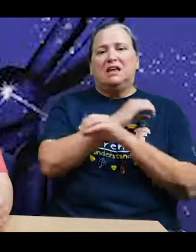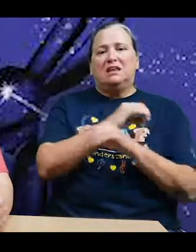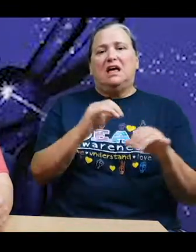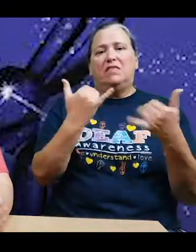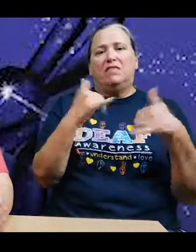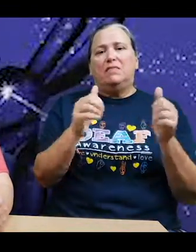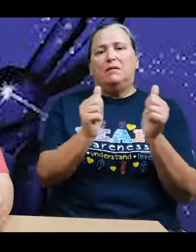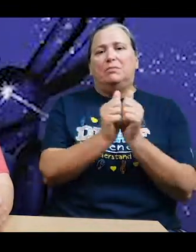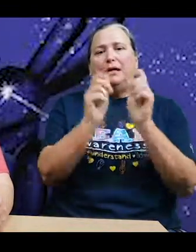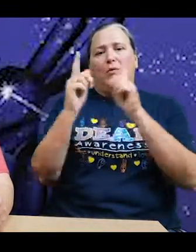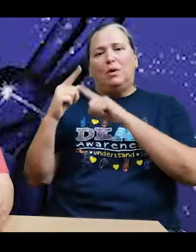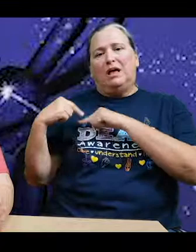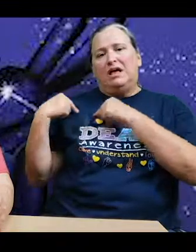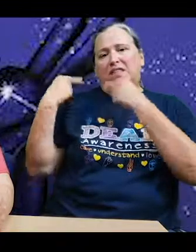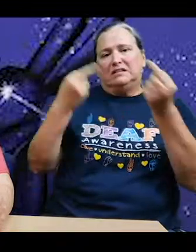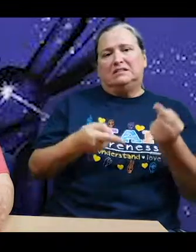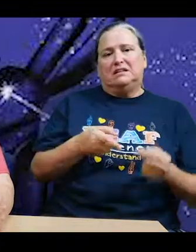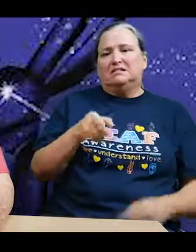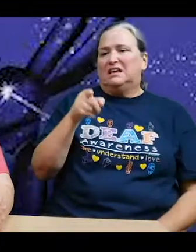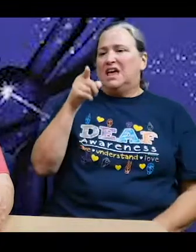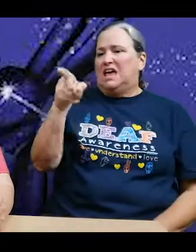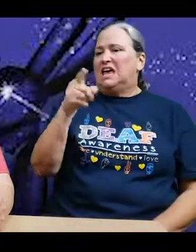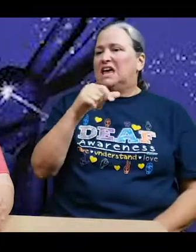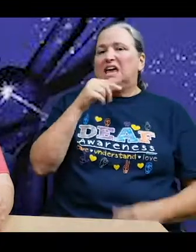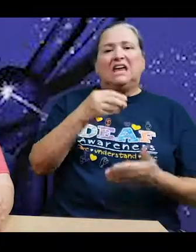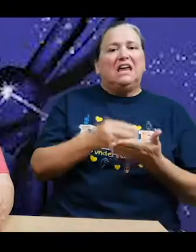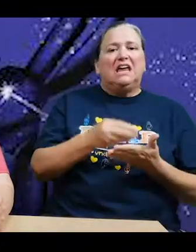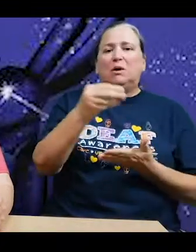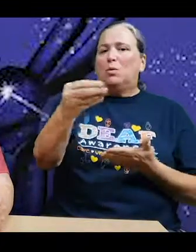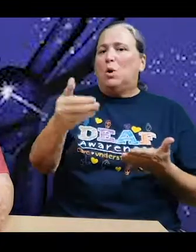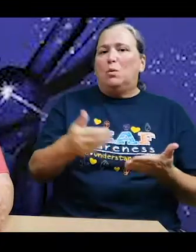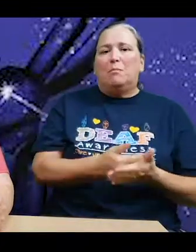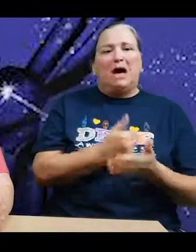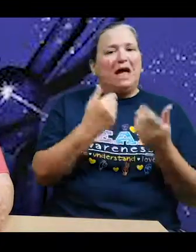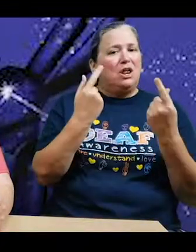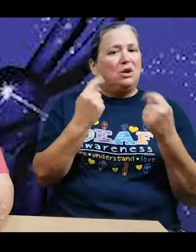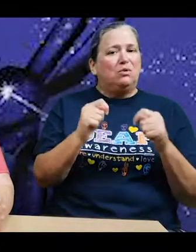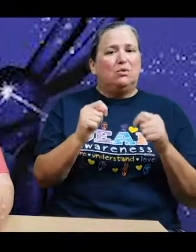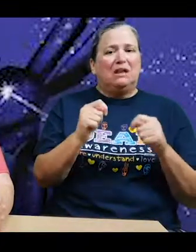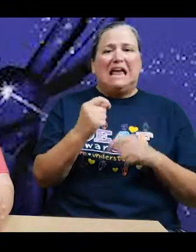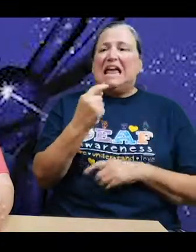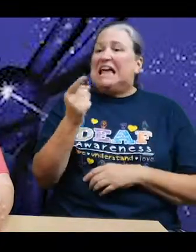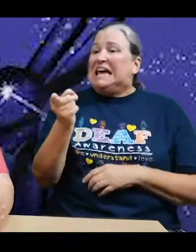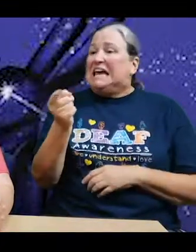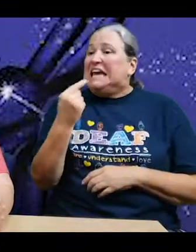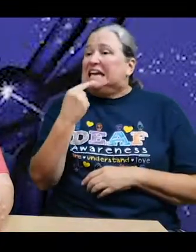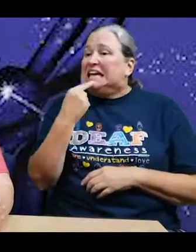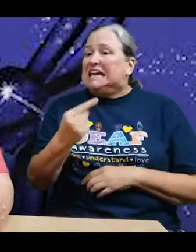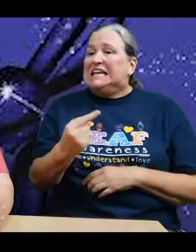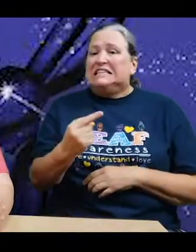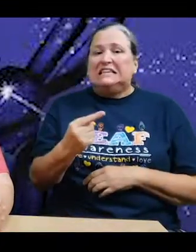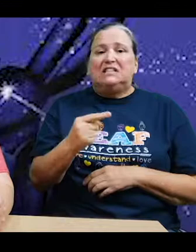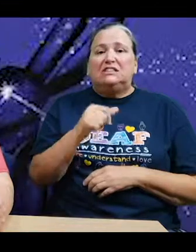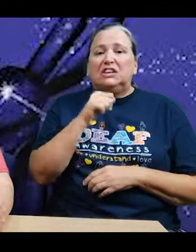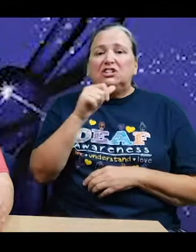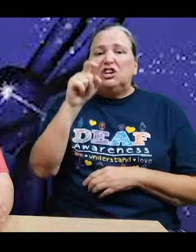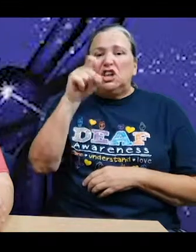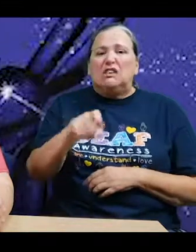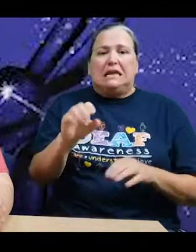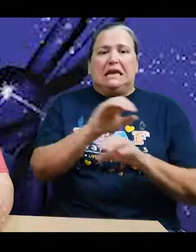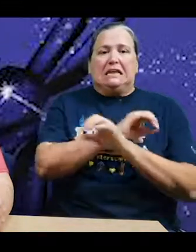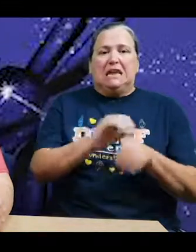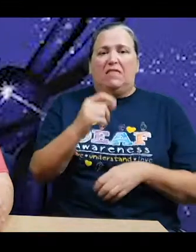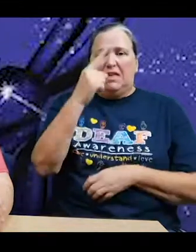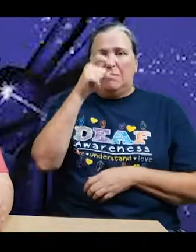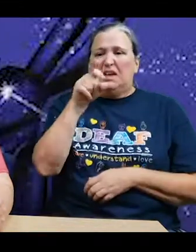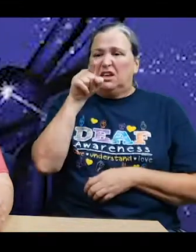He won't buy her nothing. He says she don't need nothing. He says she don't need nothing because she ain't going to live. But